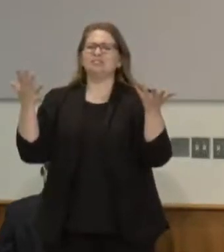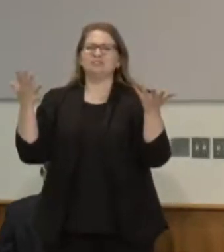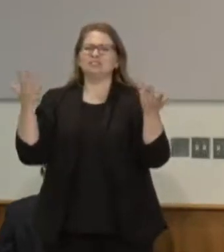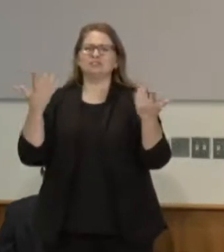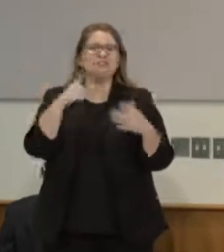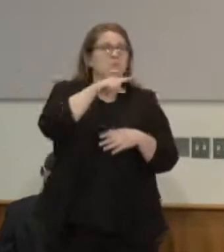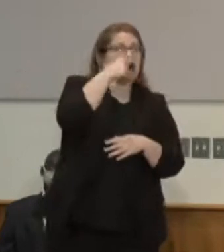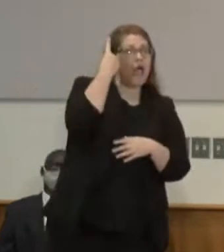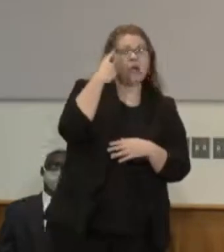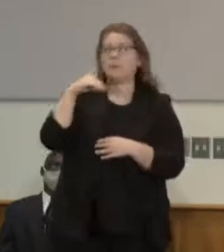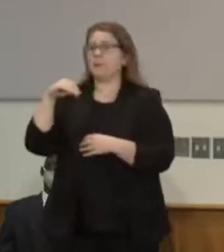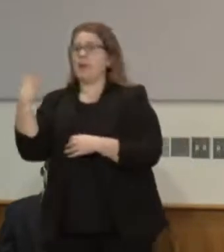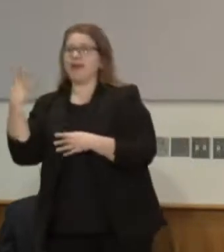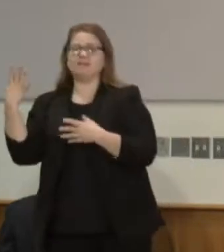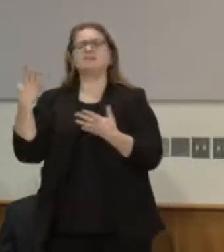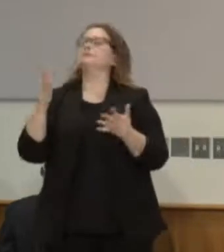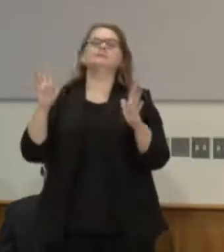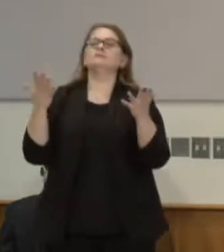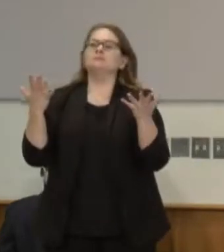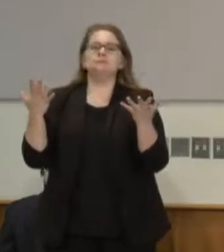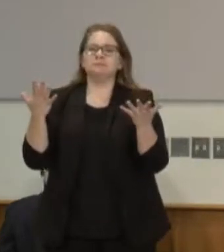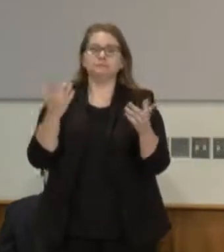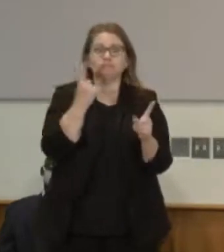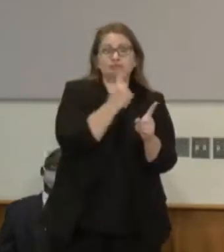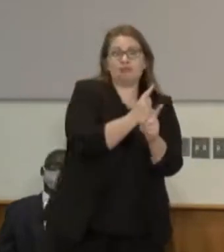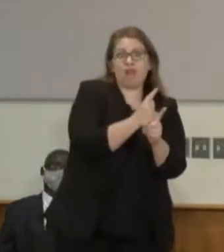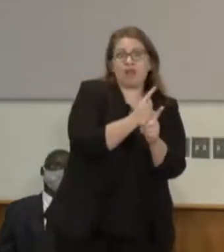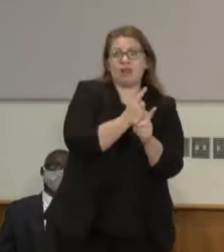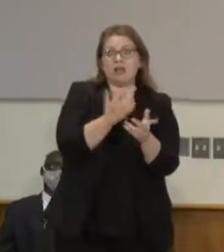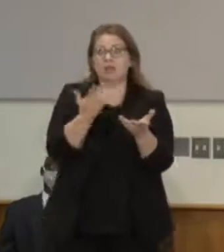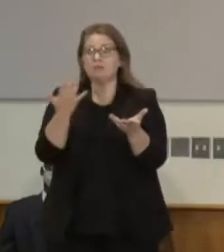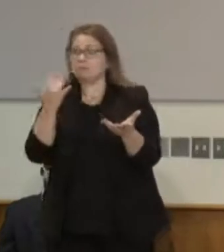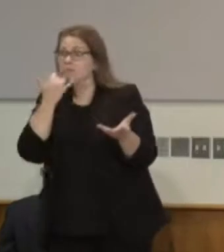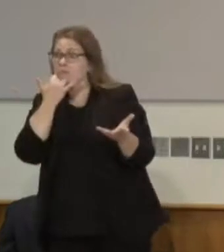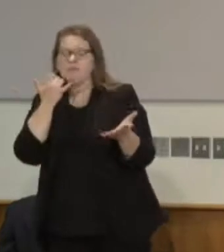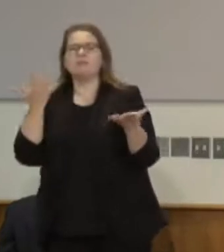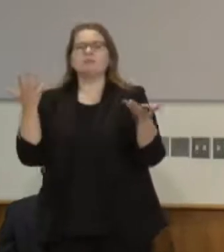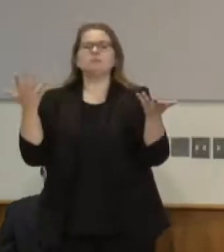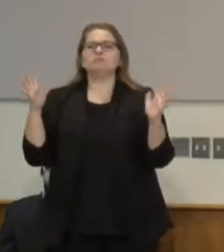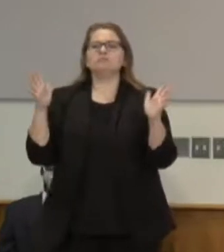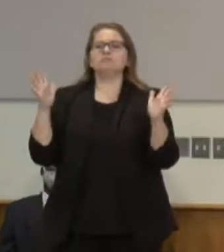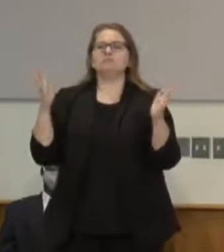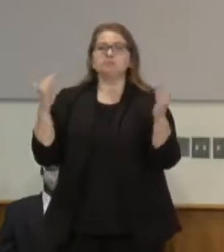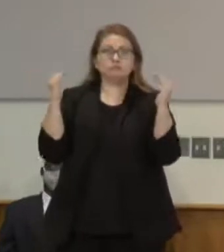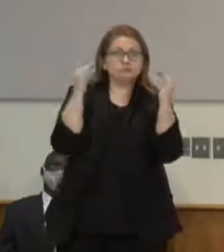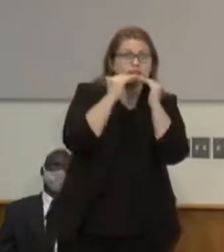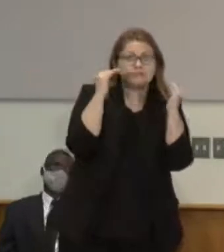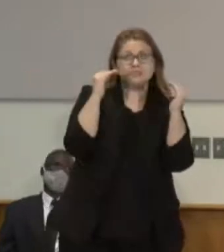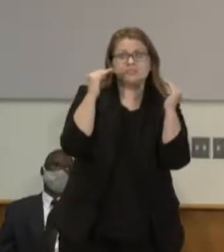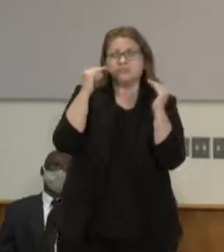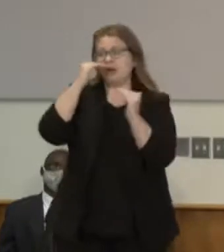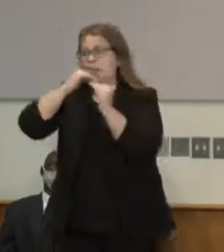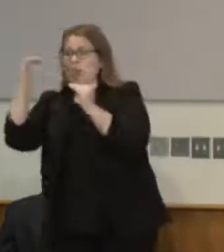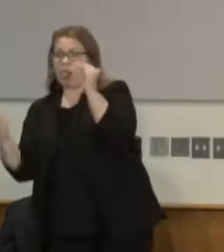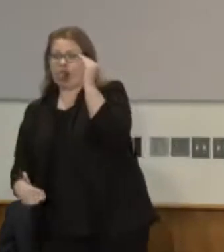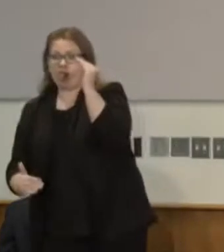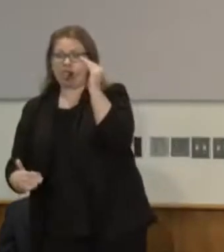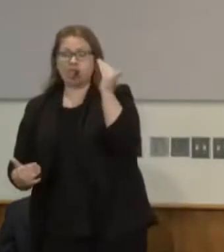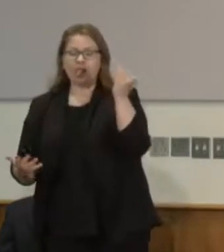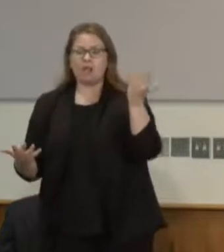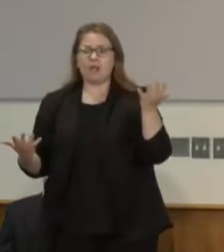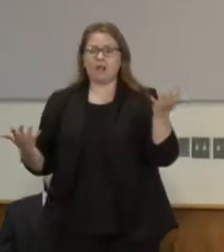it's right and wrong and injustice that happened to George Floyd